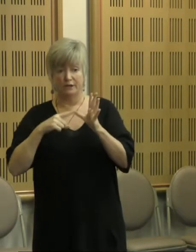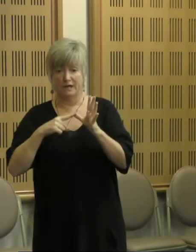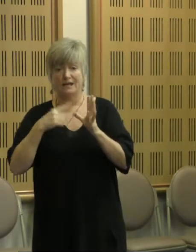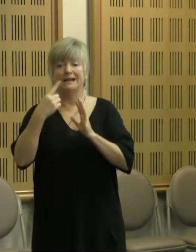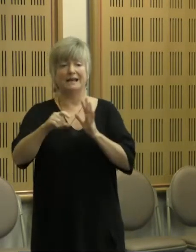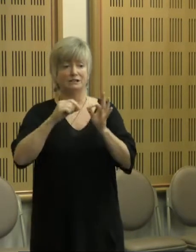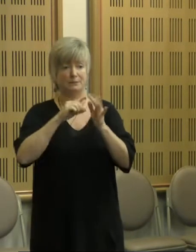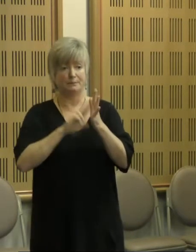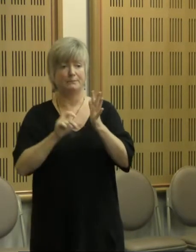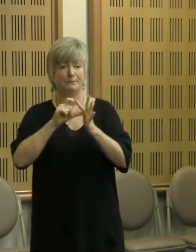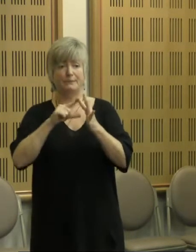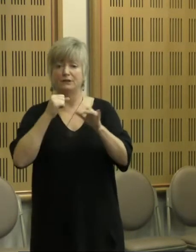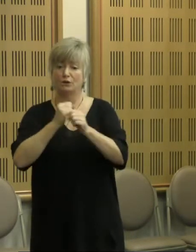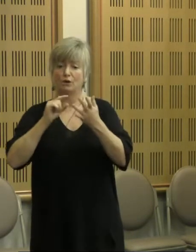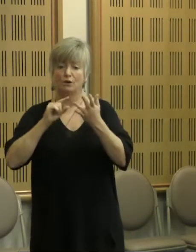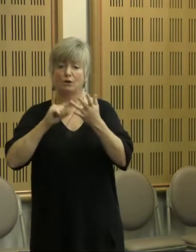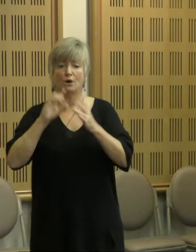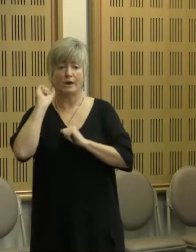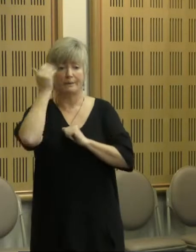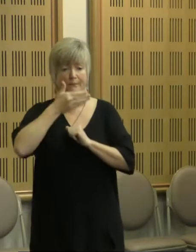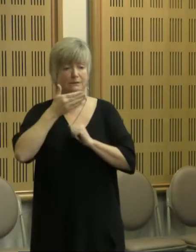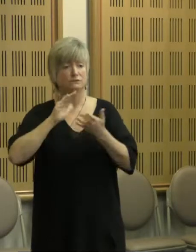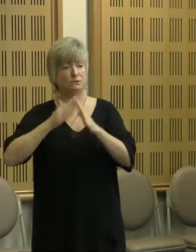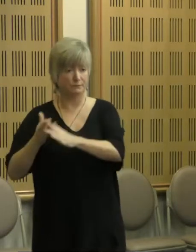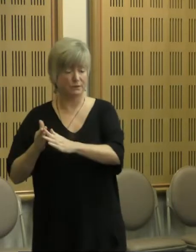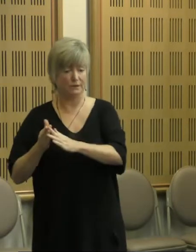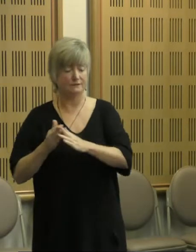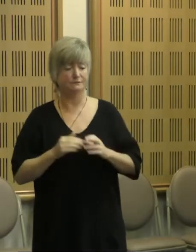Bendigo through Bedak with the Zha Zha Rung communities.